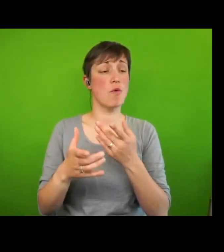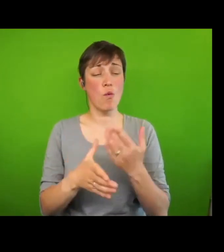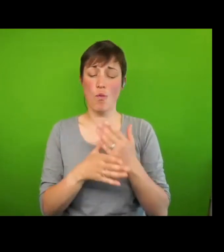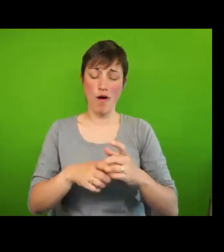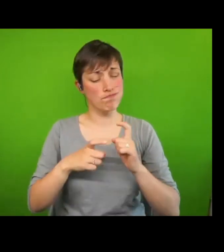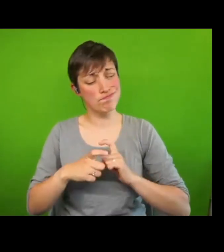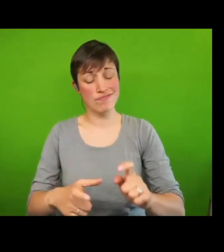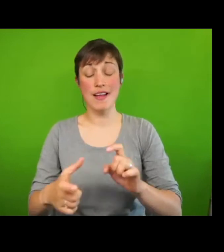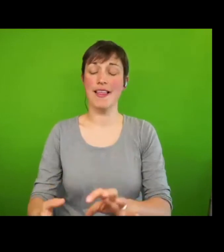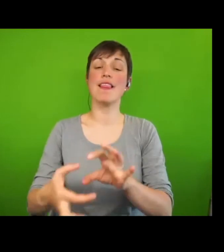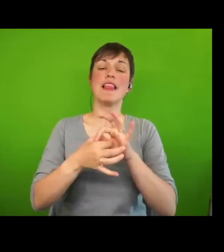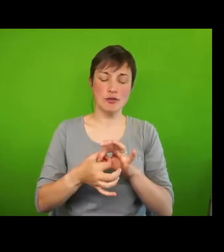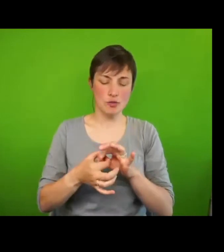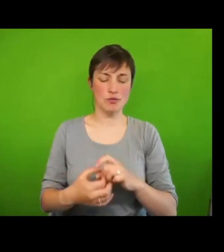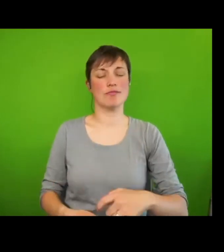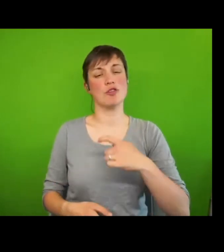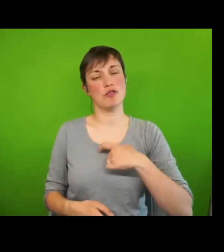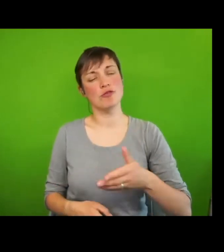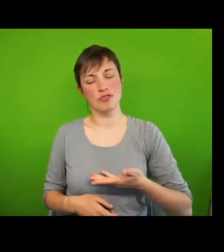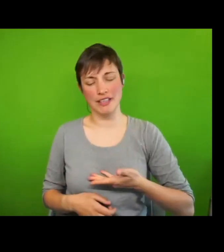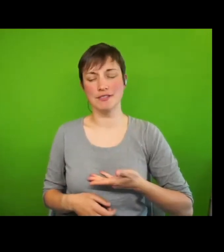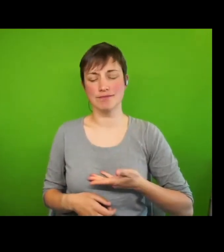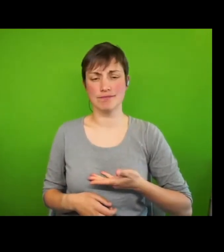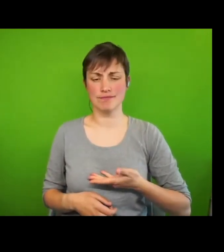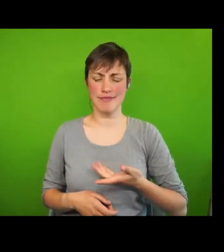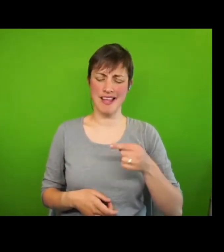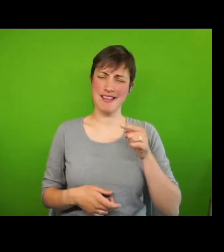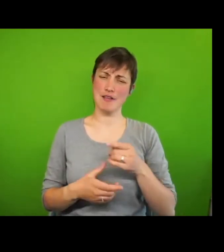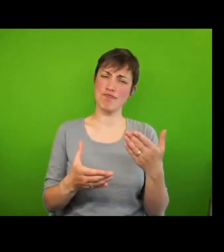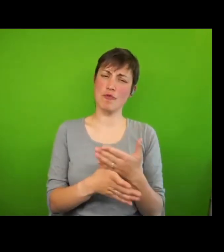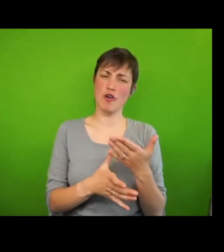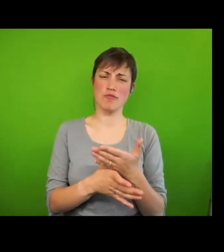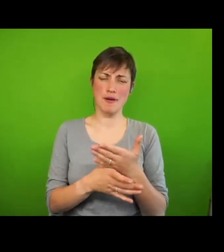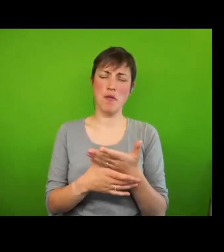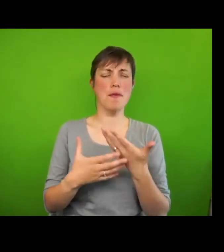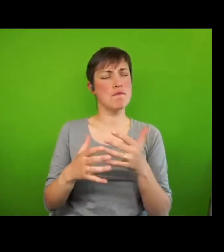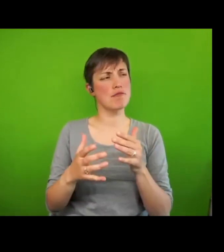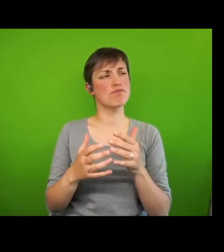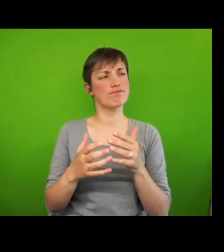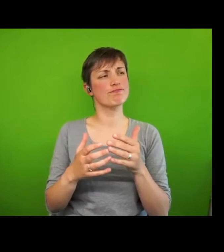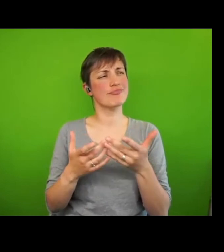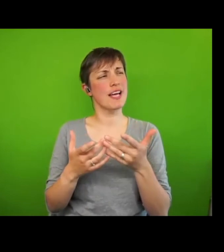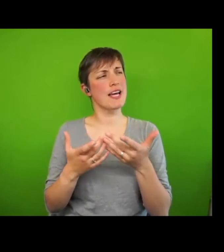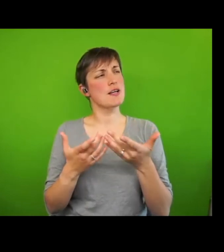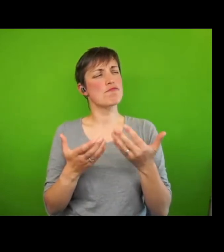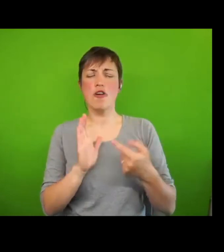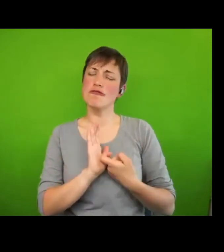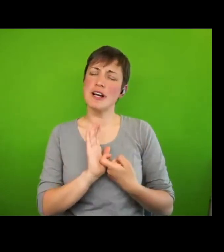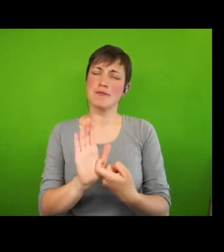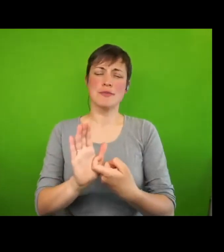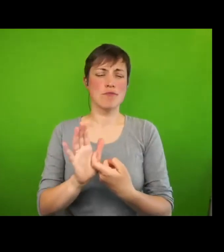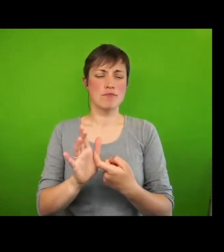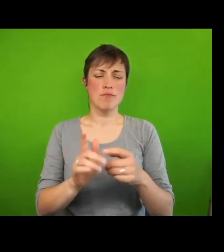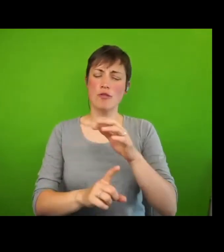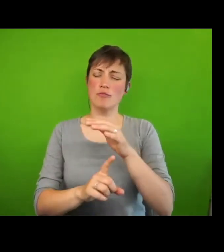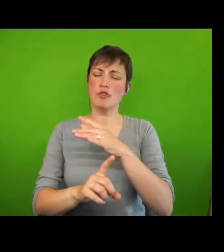This emergent human rights movement, it's been argued, represents a powerful new politics of social justice,